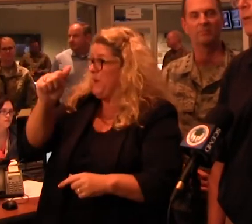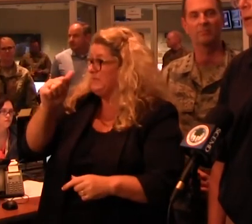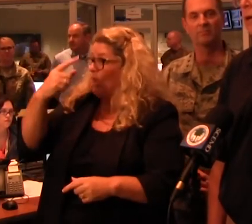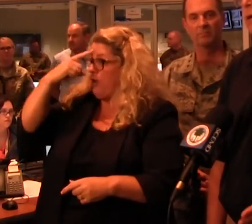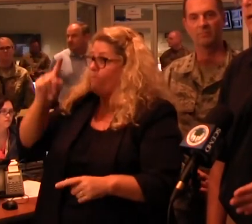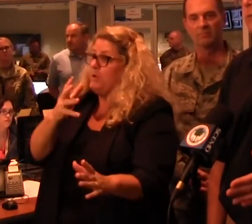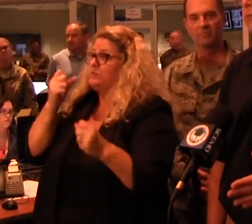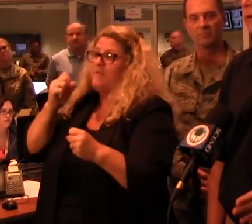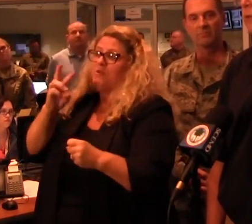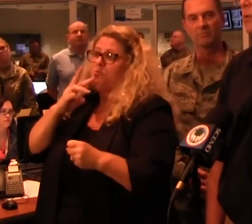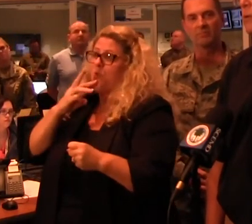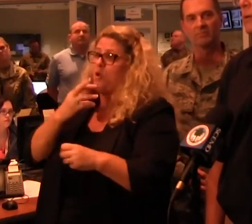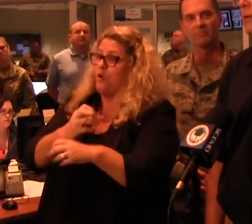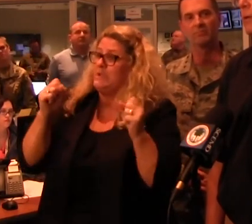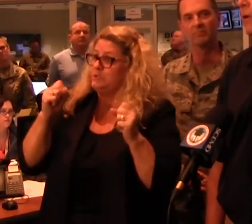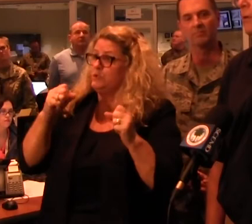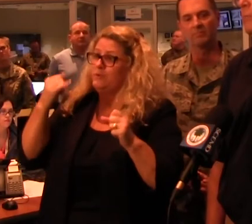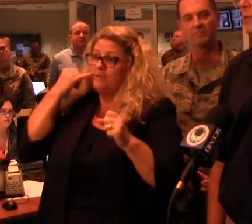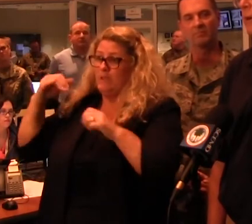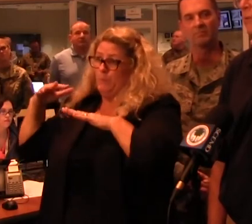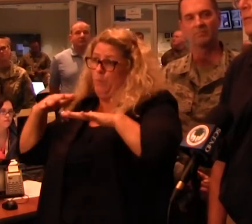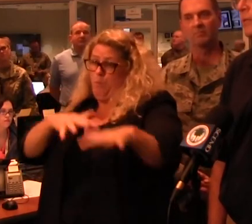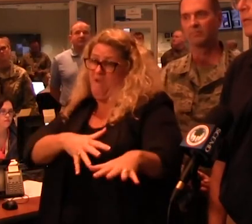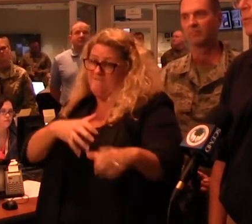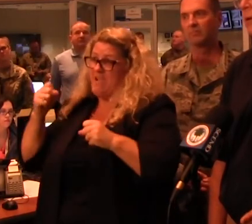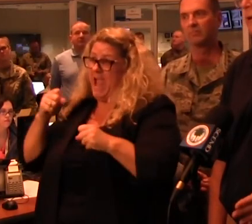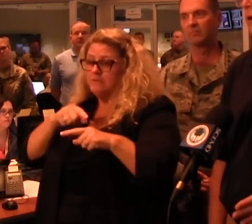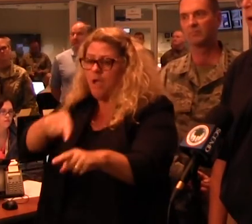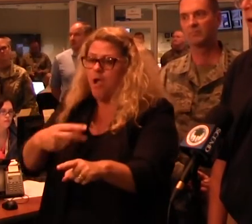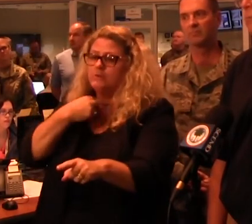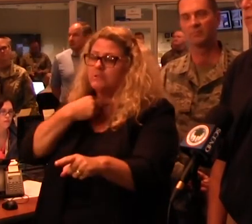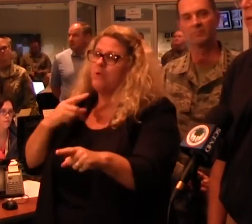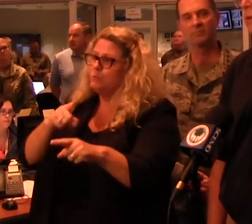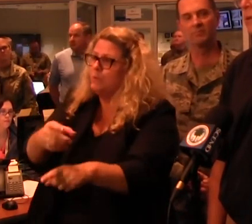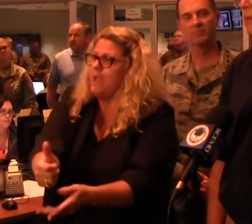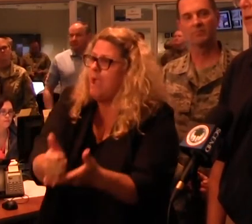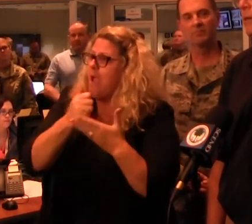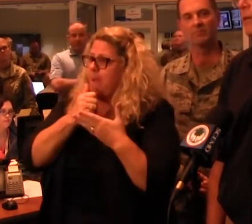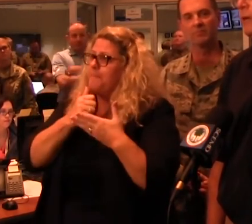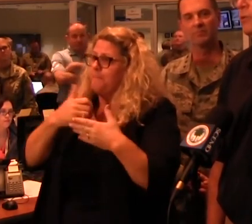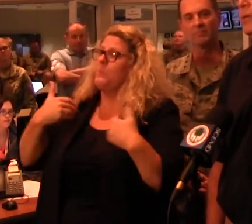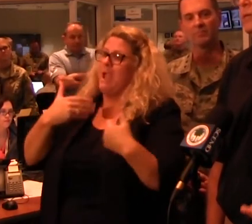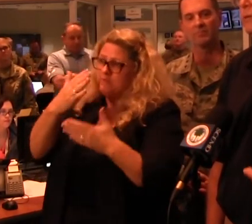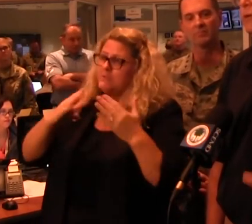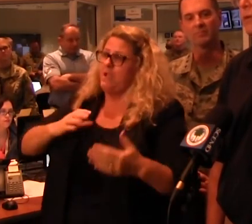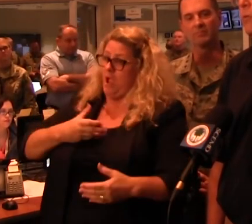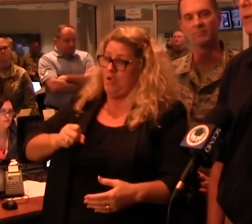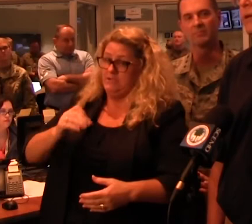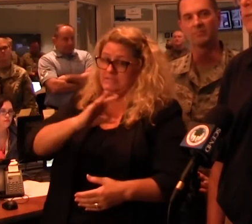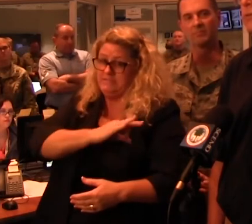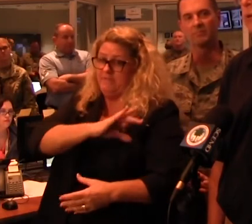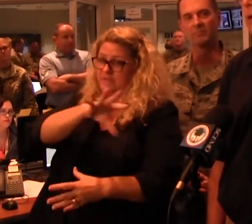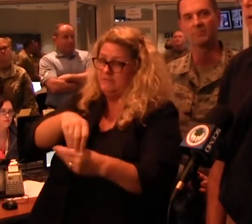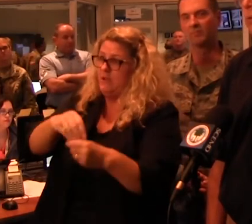rescue. We've got local in all the emergency operation centers. We have our personnel embedded in the EOC to affect